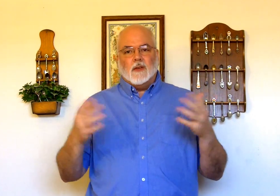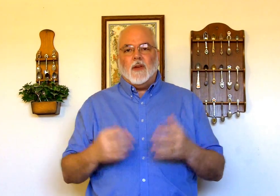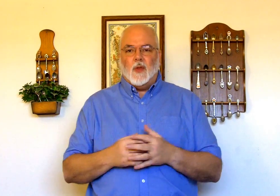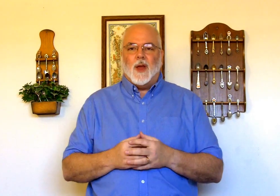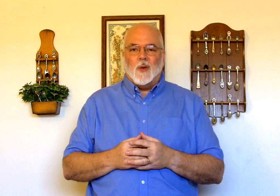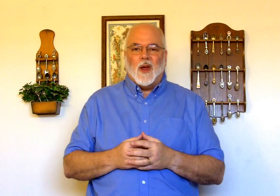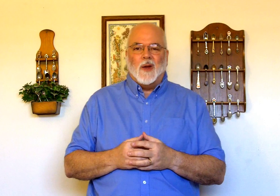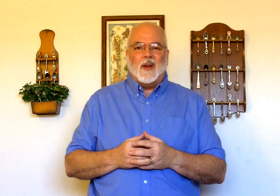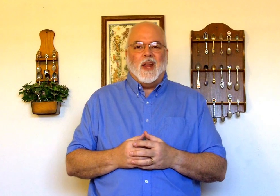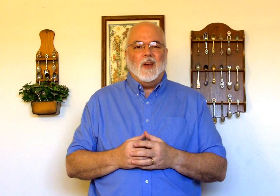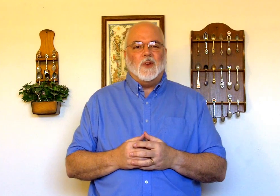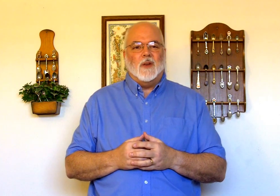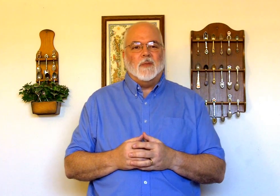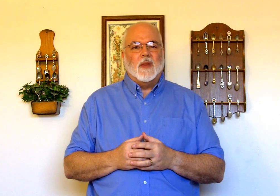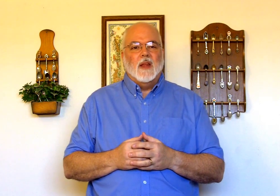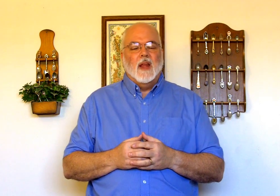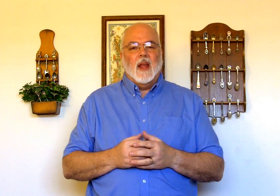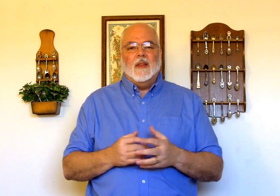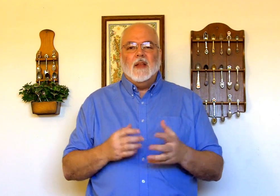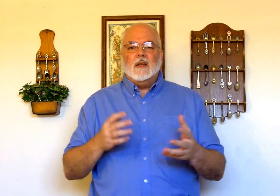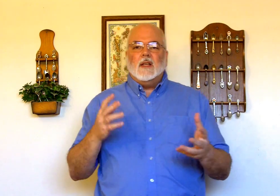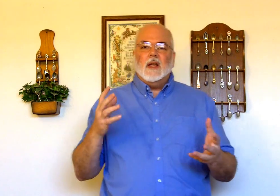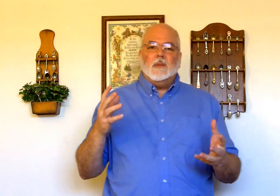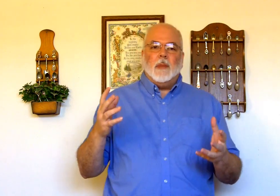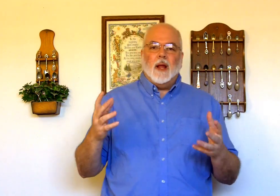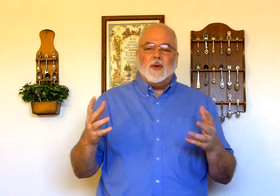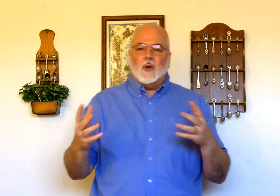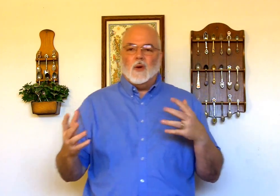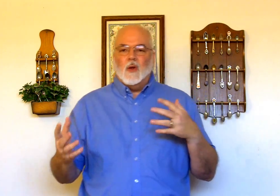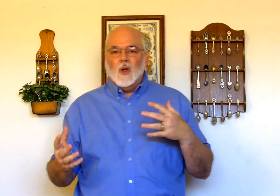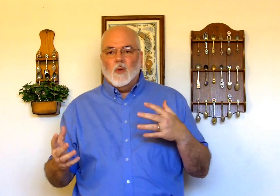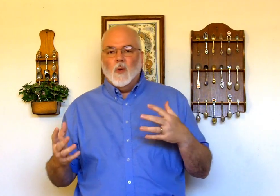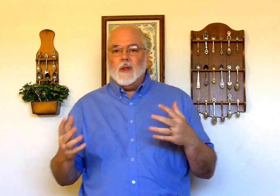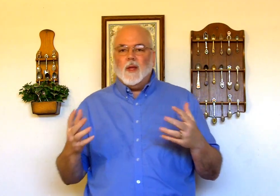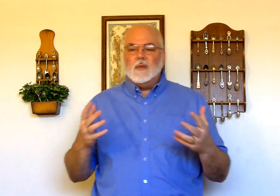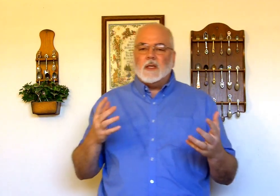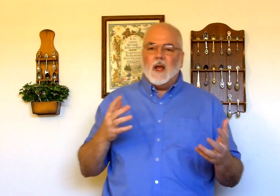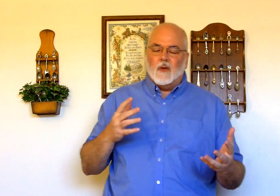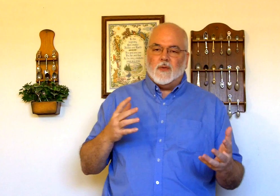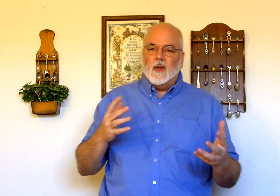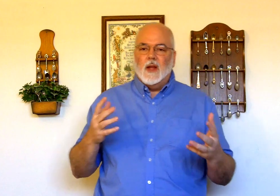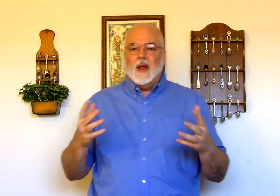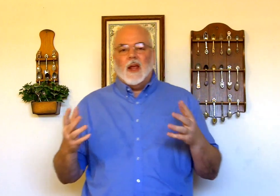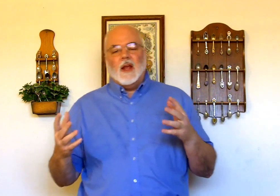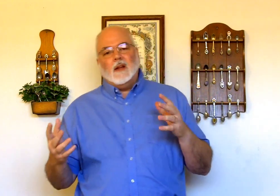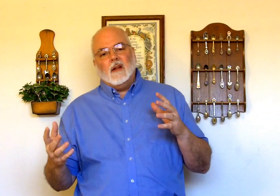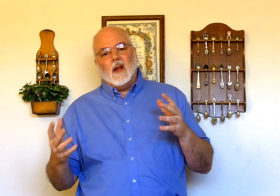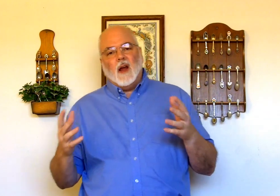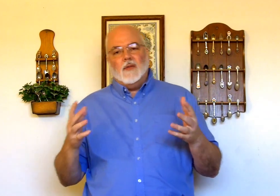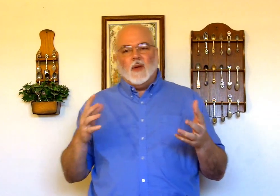have felt that way on occasion. And this is his banter with himself and the conflict